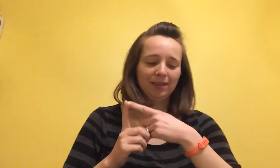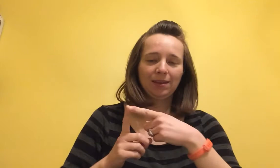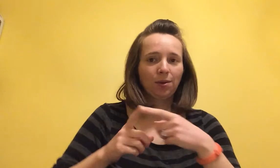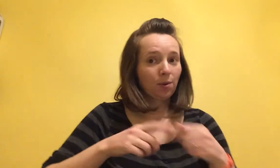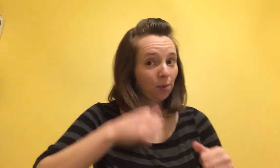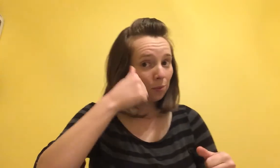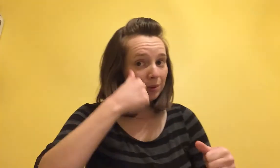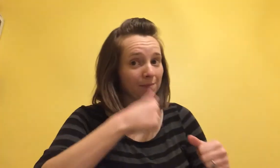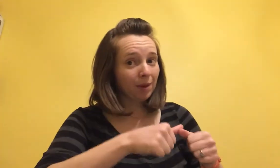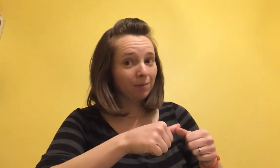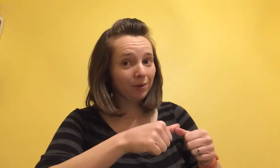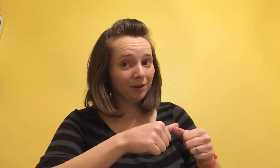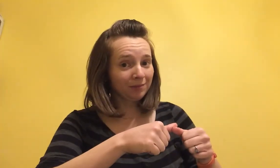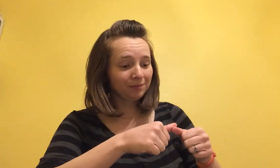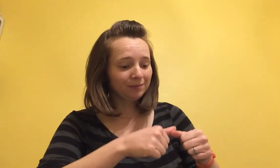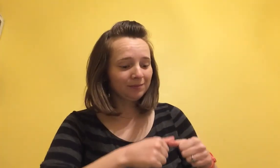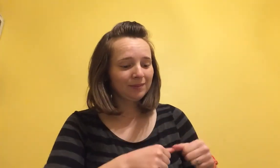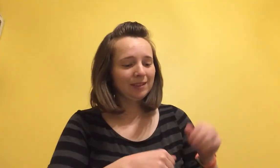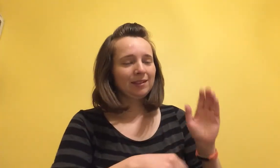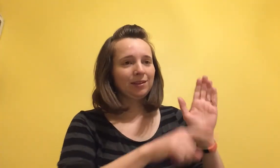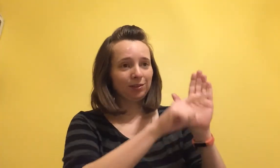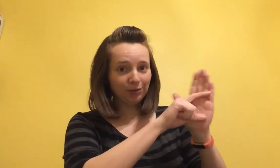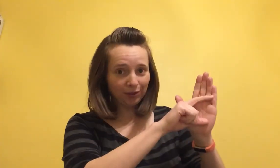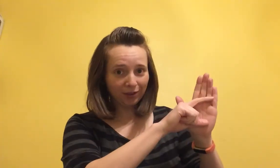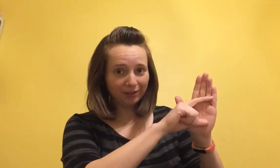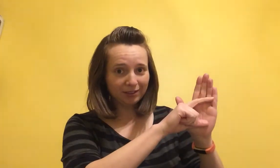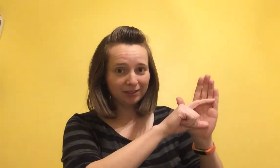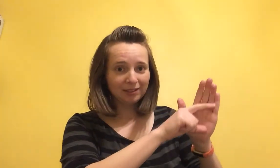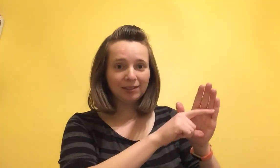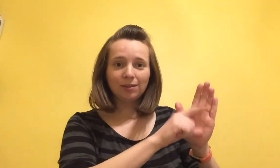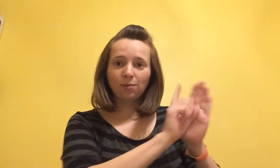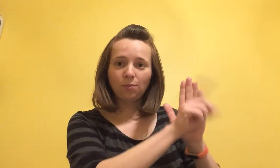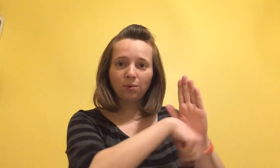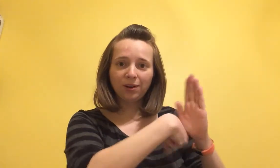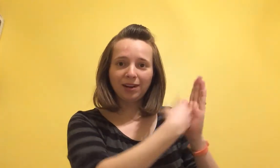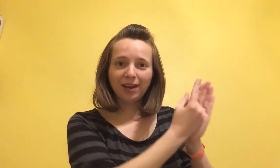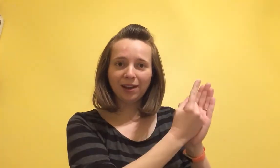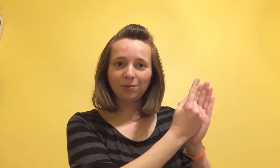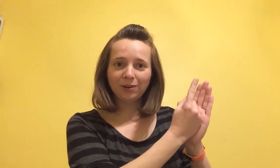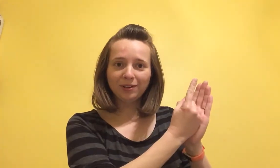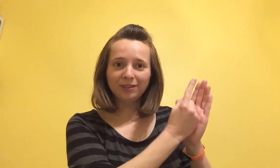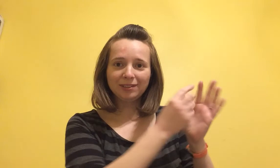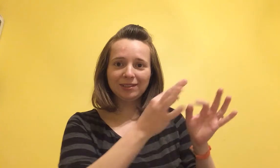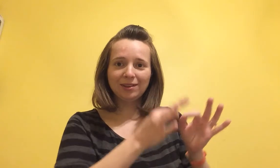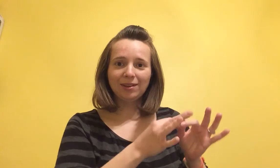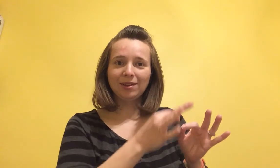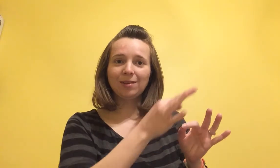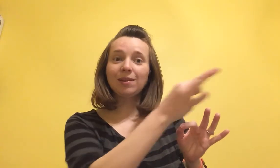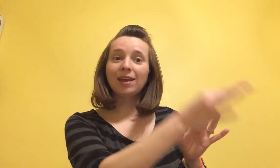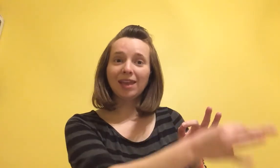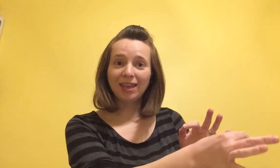remember remember on the clock one hour ahead